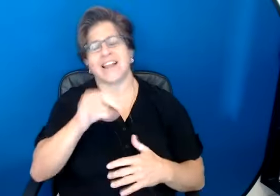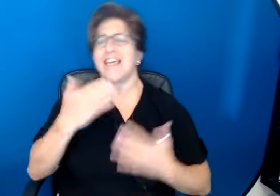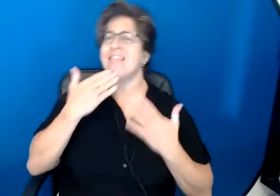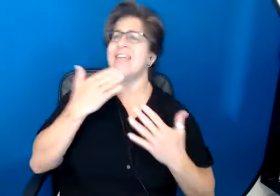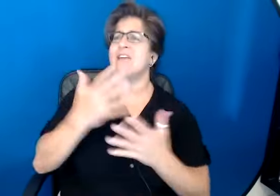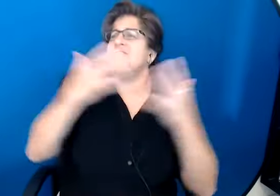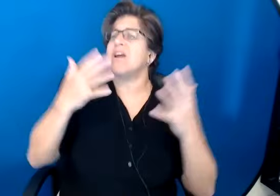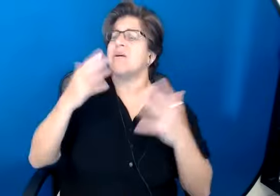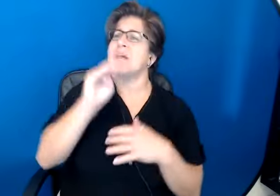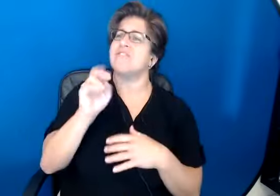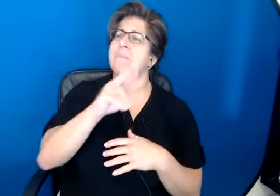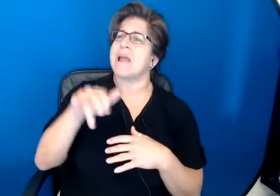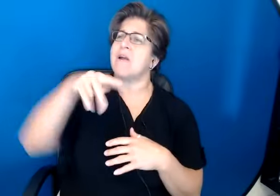much, Yvonne. you.